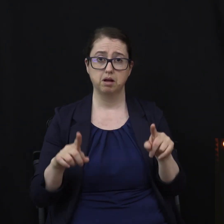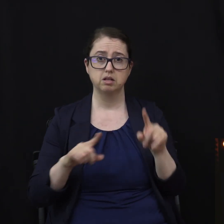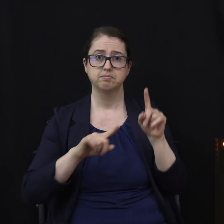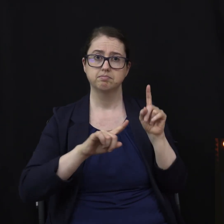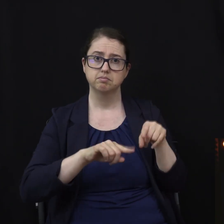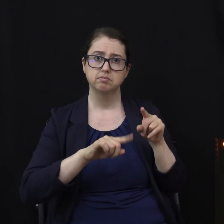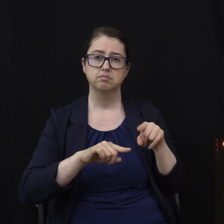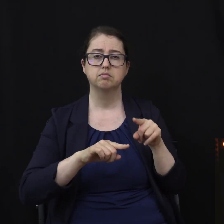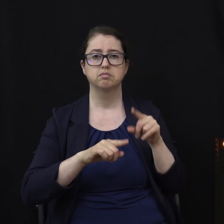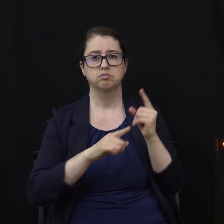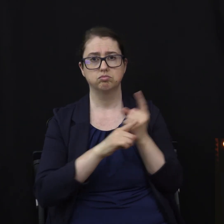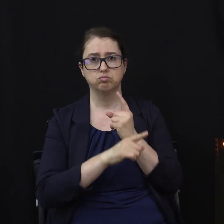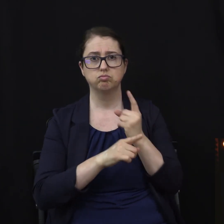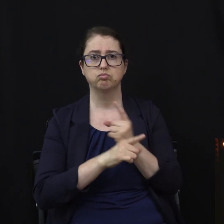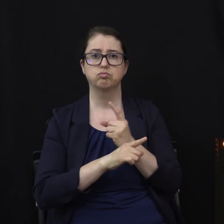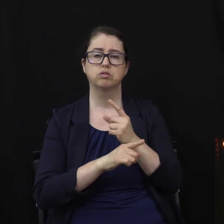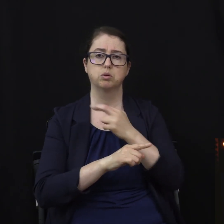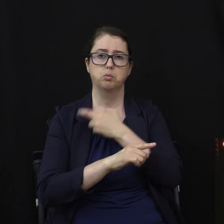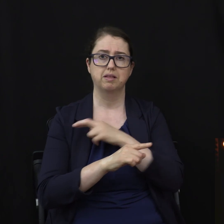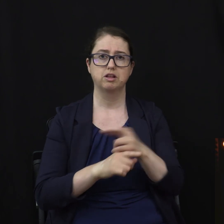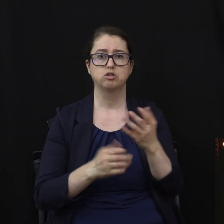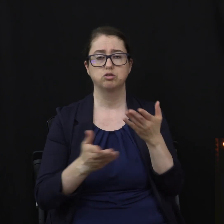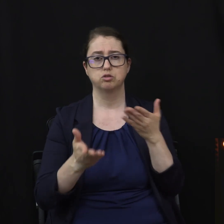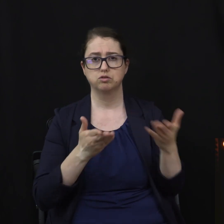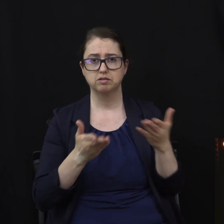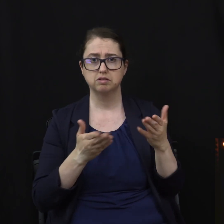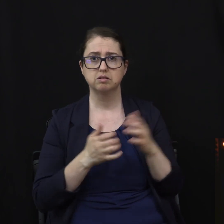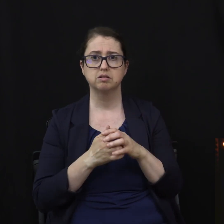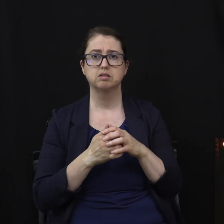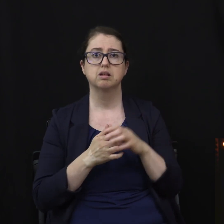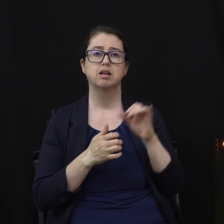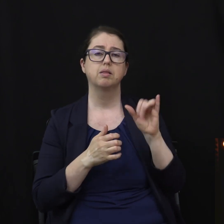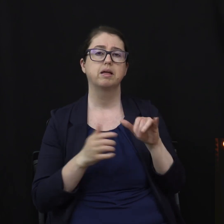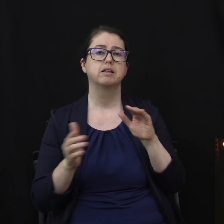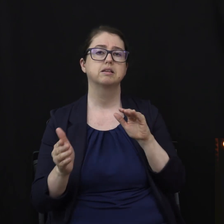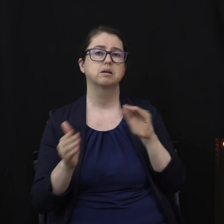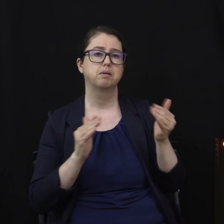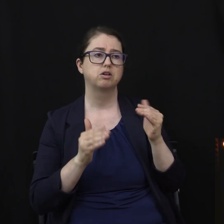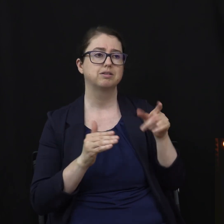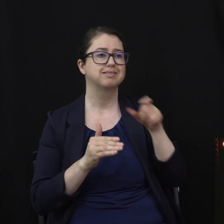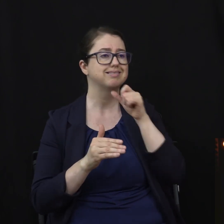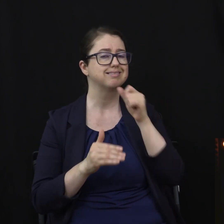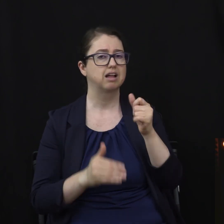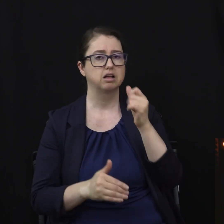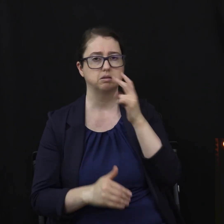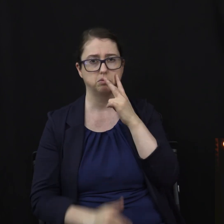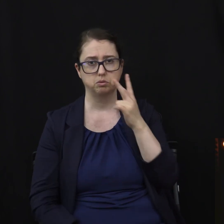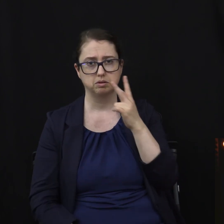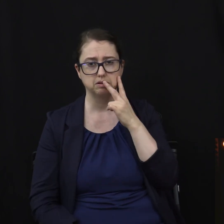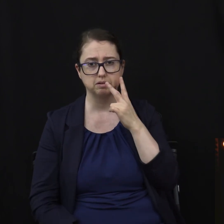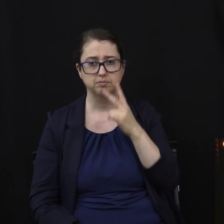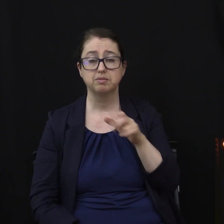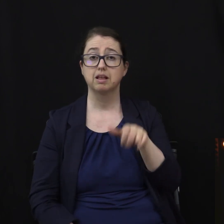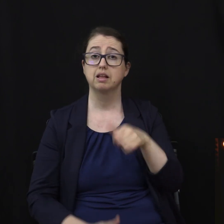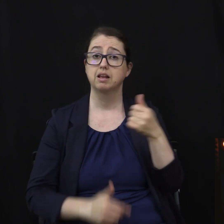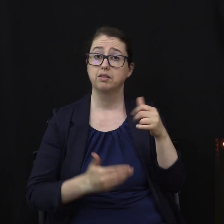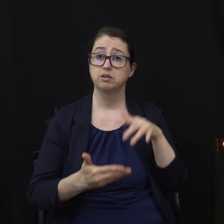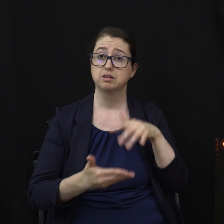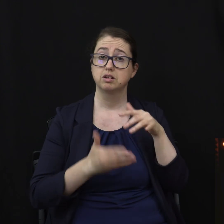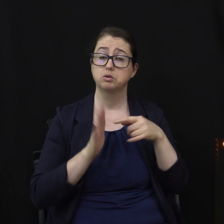religious services is comparable to not smoking. Another study shows that regular church